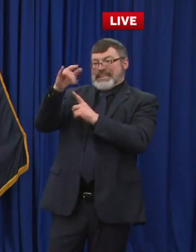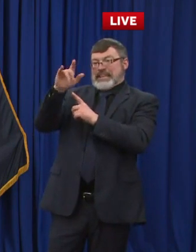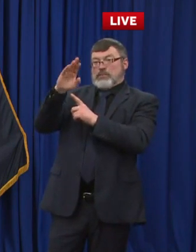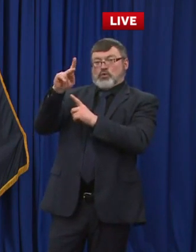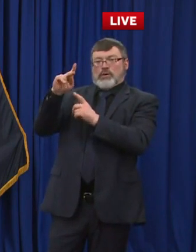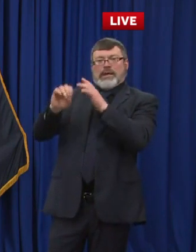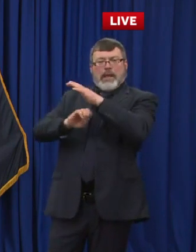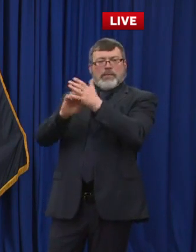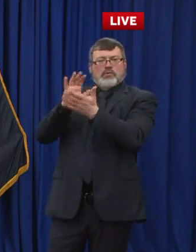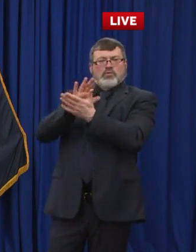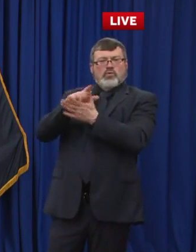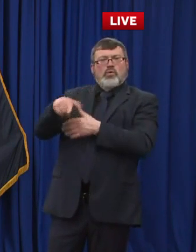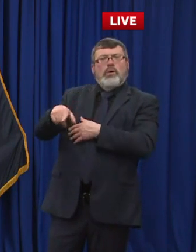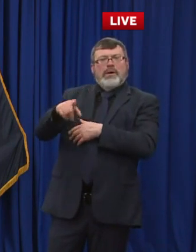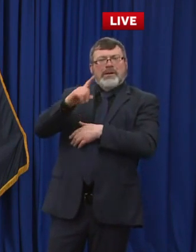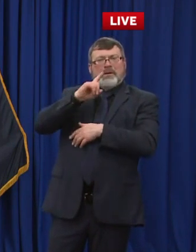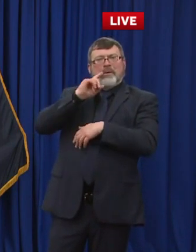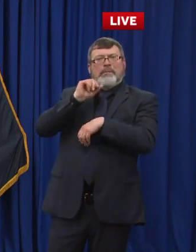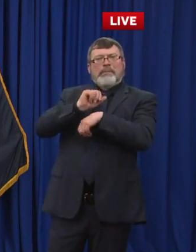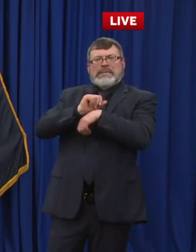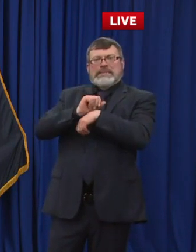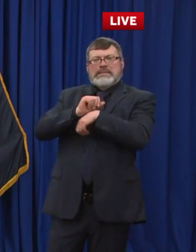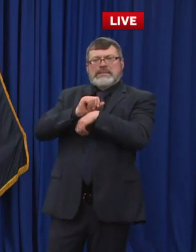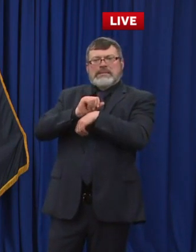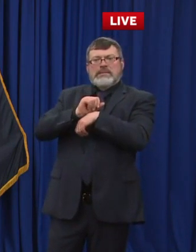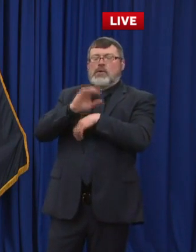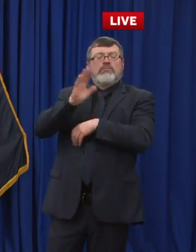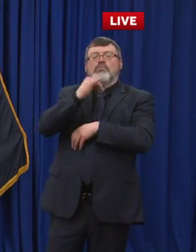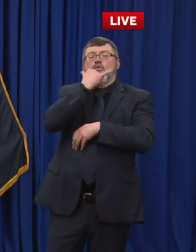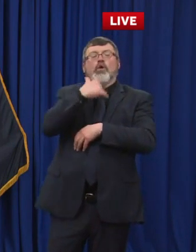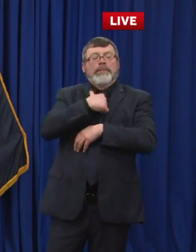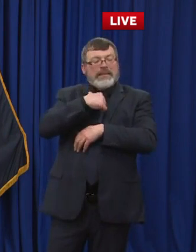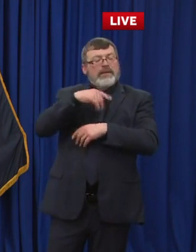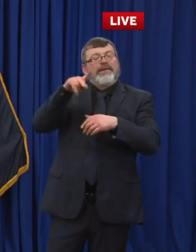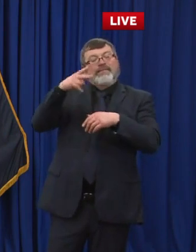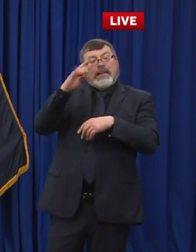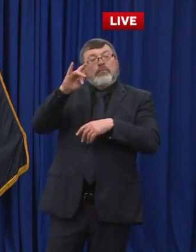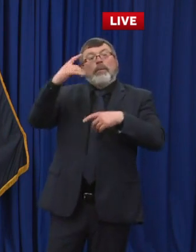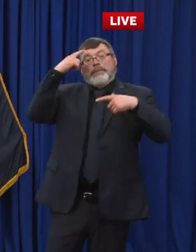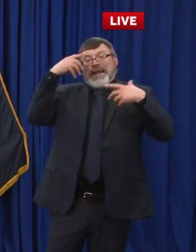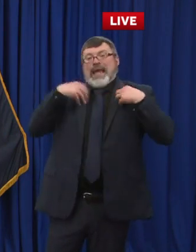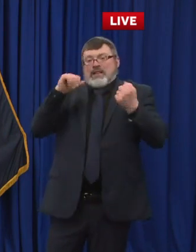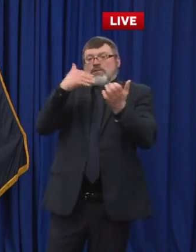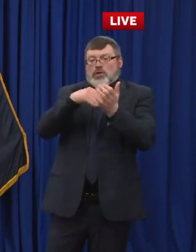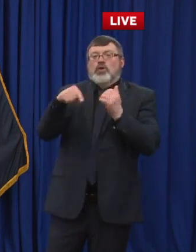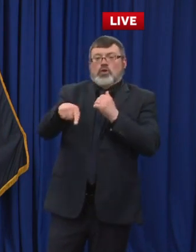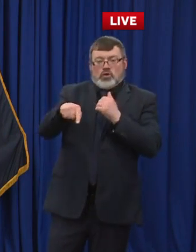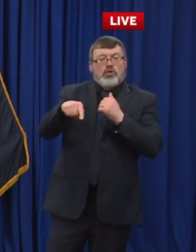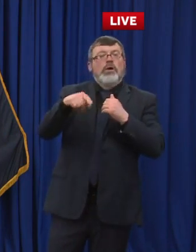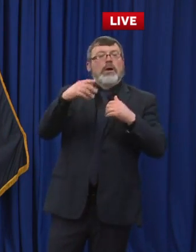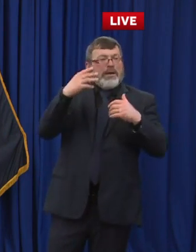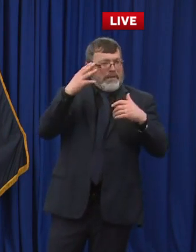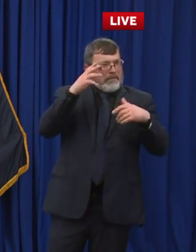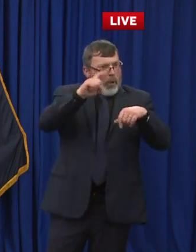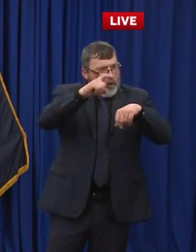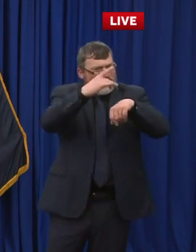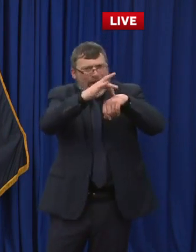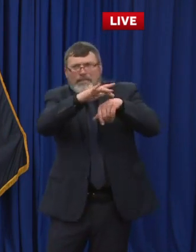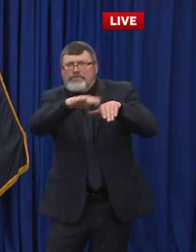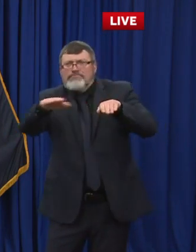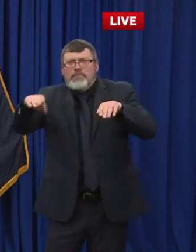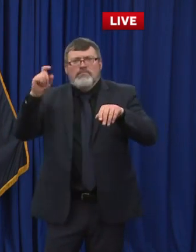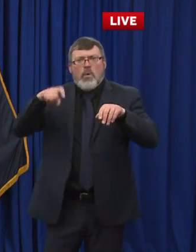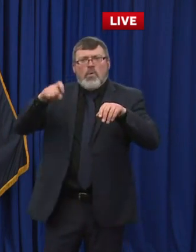So the Philbrook building was what was built out to be transitional housing for adults. And we